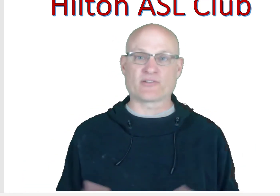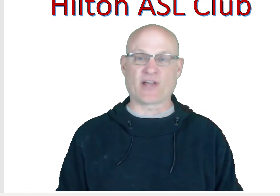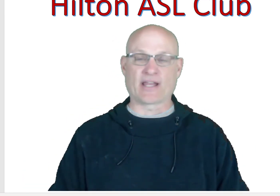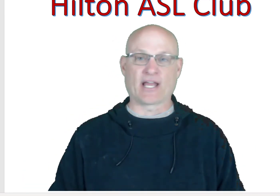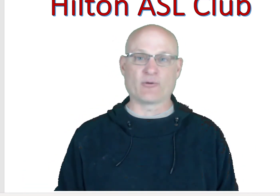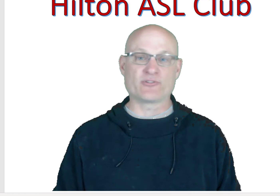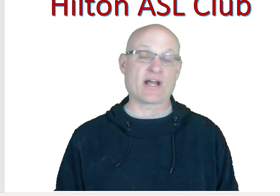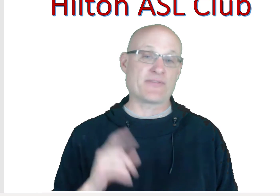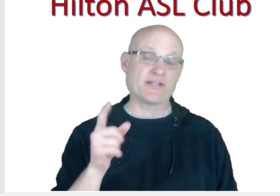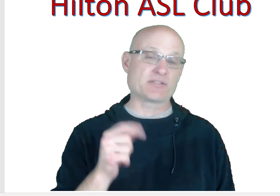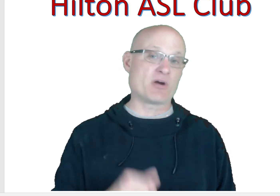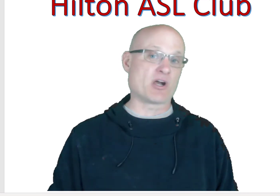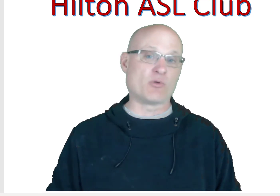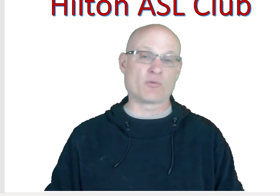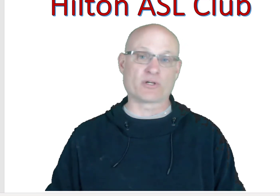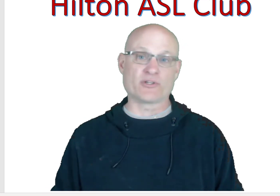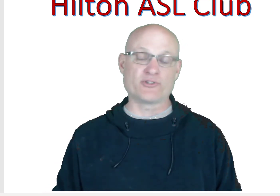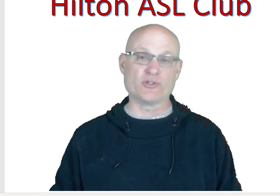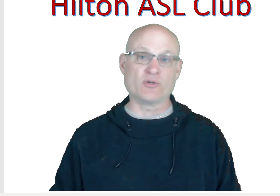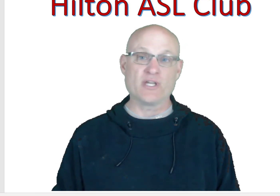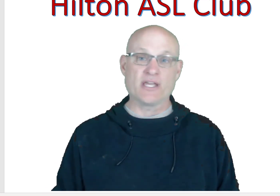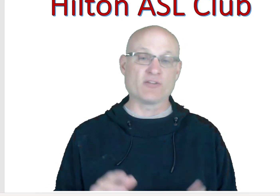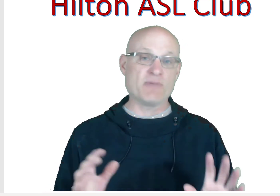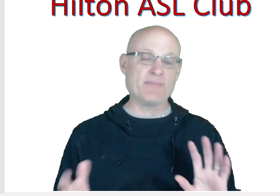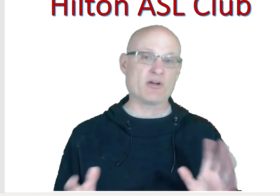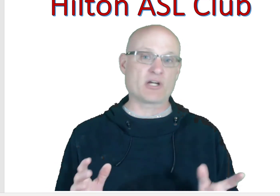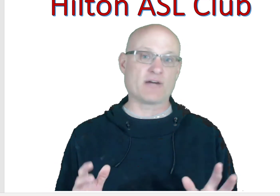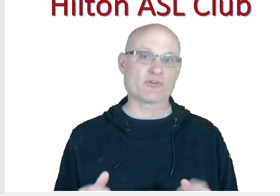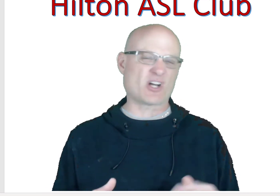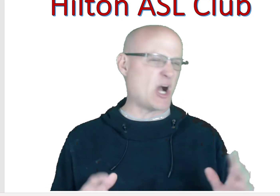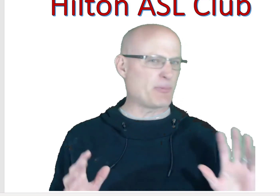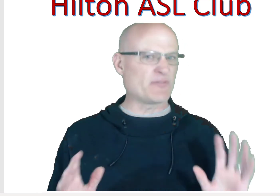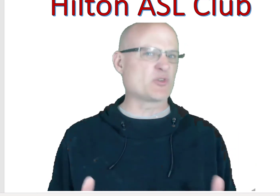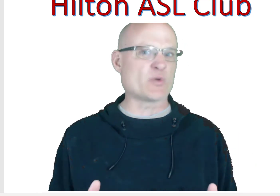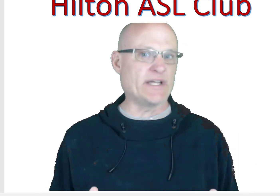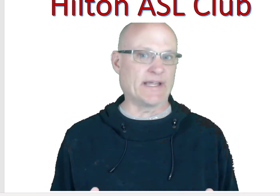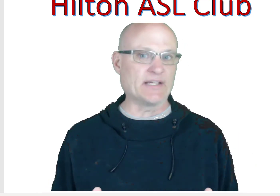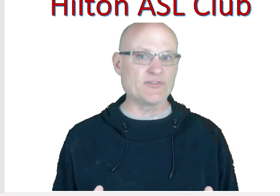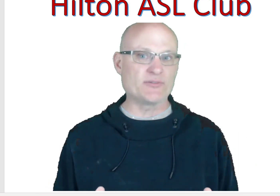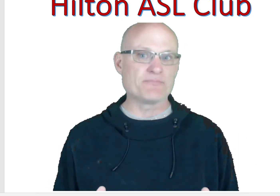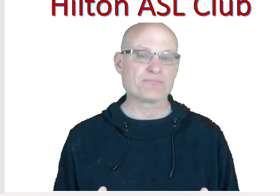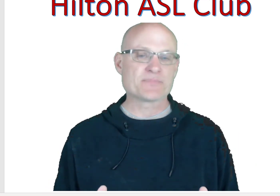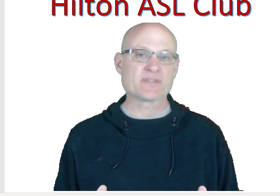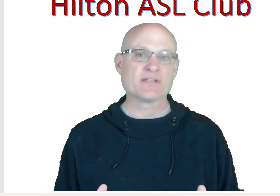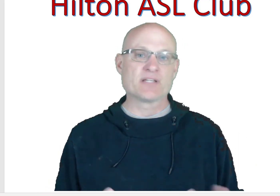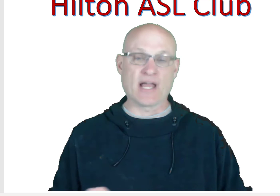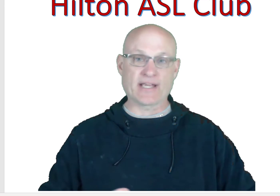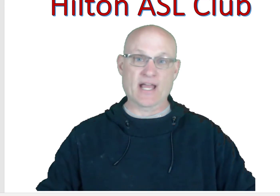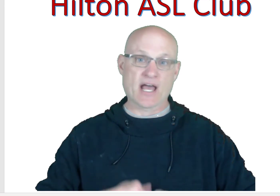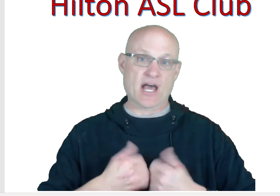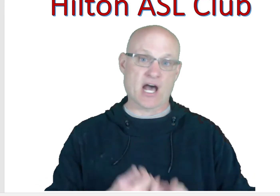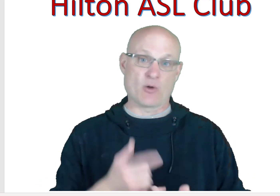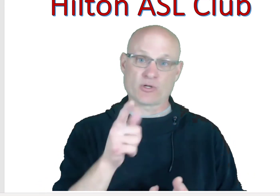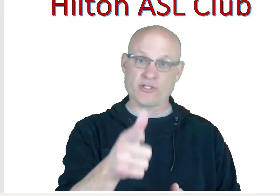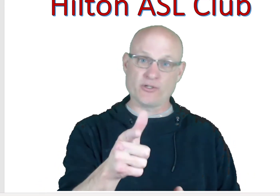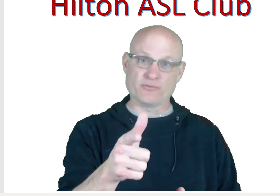Sign Language? I think tomorrow what we're going to do is maybe I'll cover a couple of greetings like, how are you?